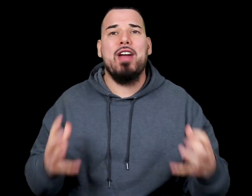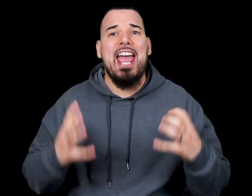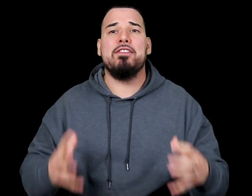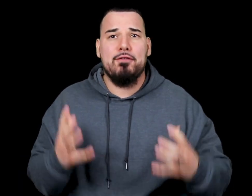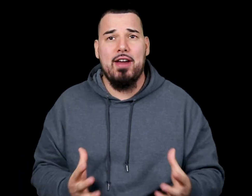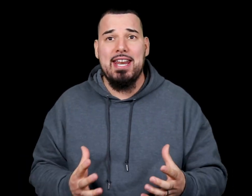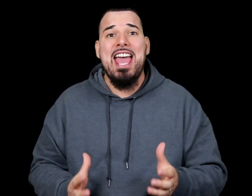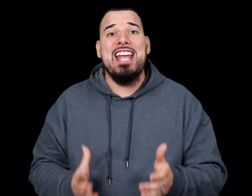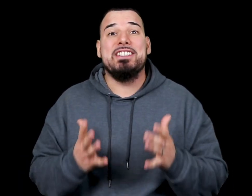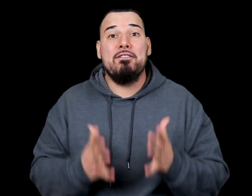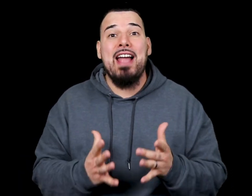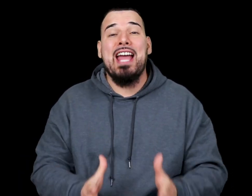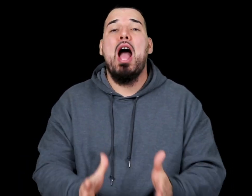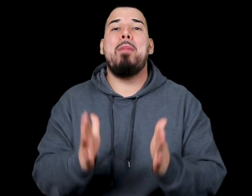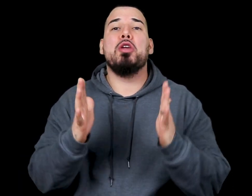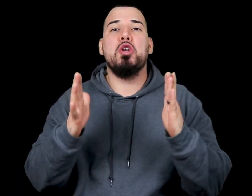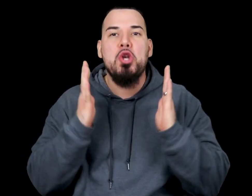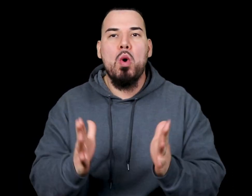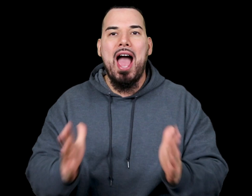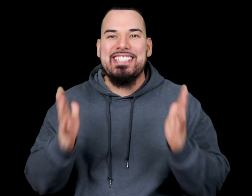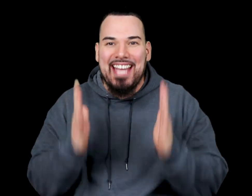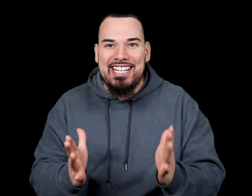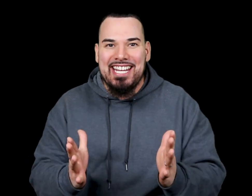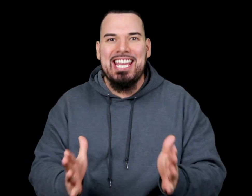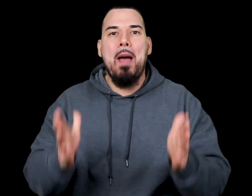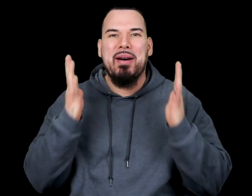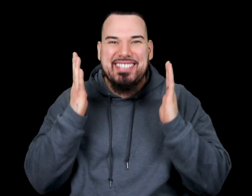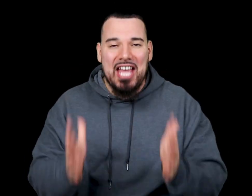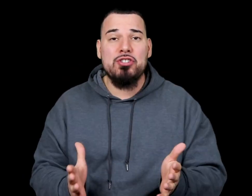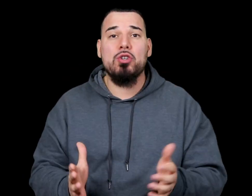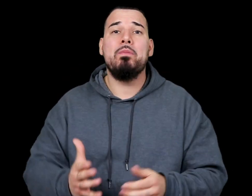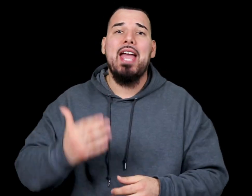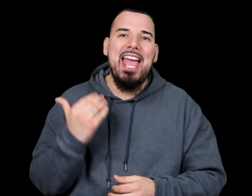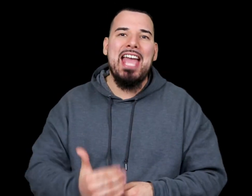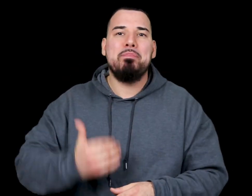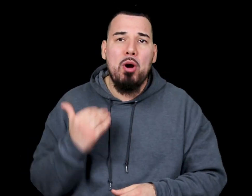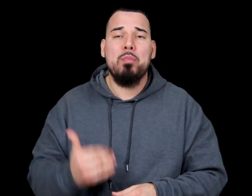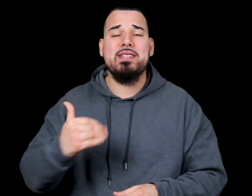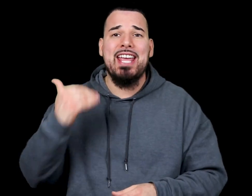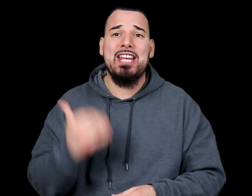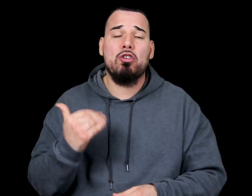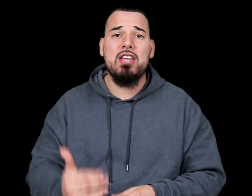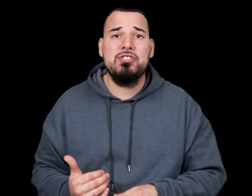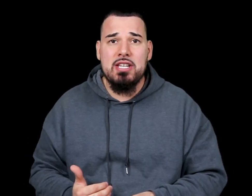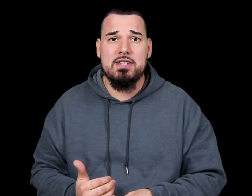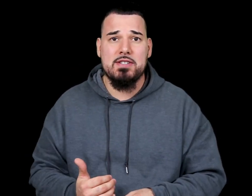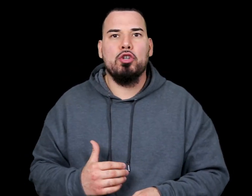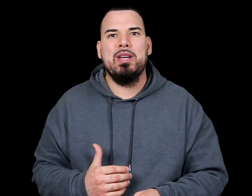and friend, and to find out about your new identity, potential, and purpose in Christ Jesus. To